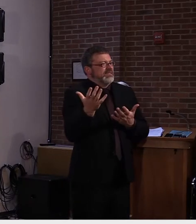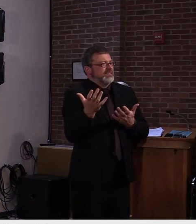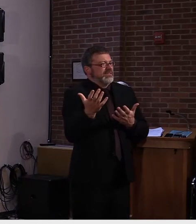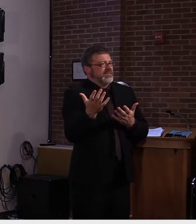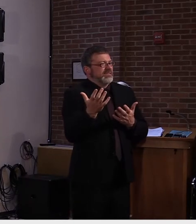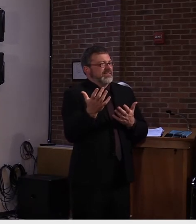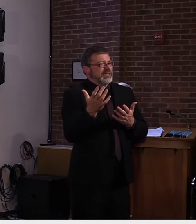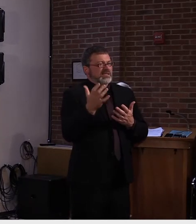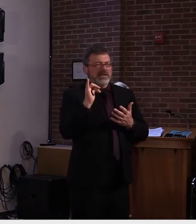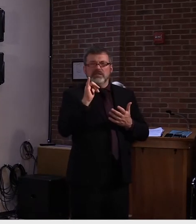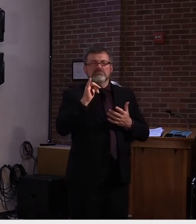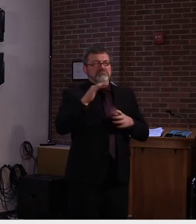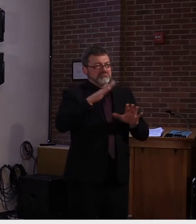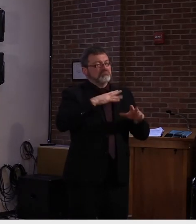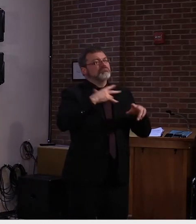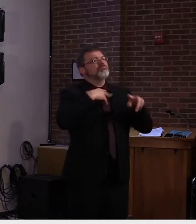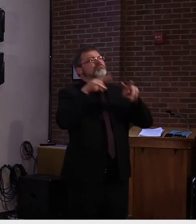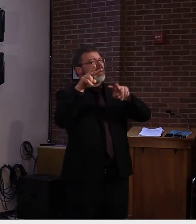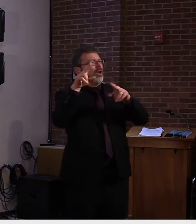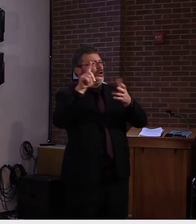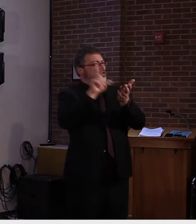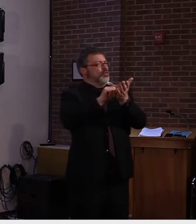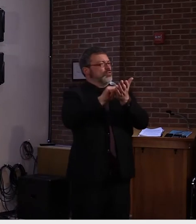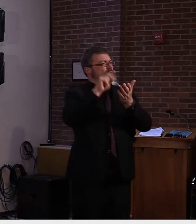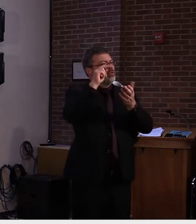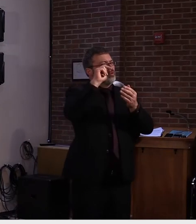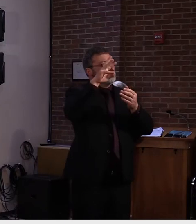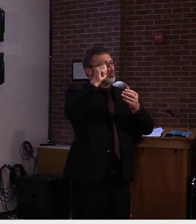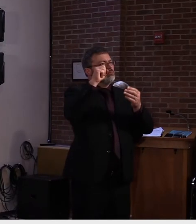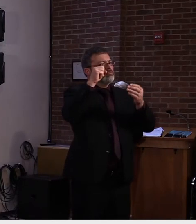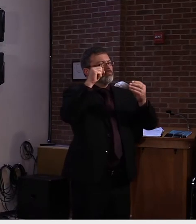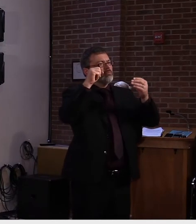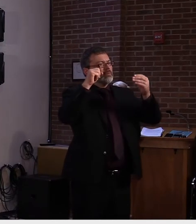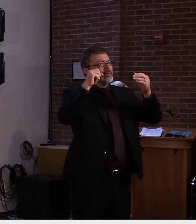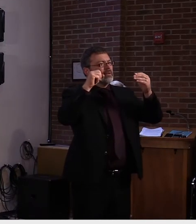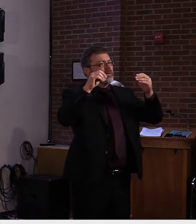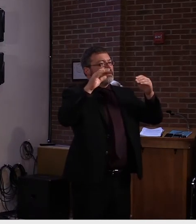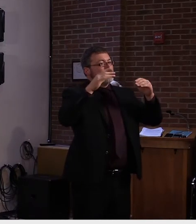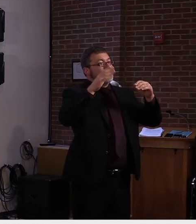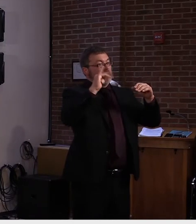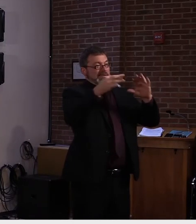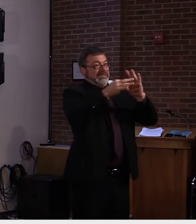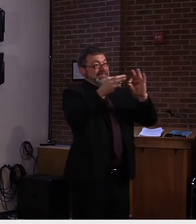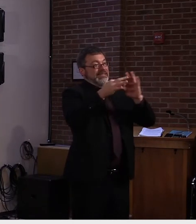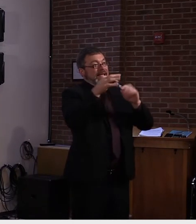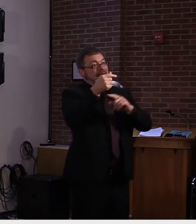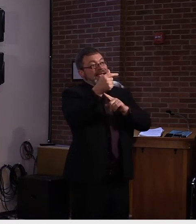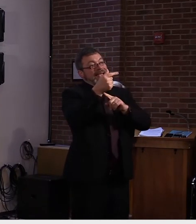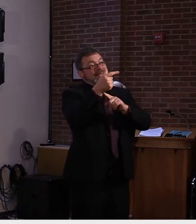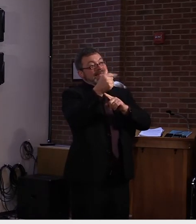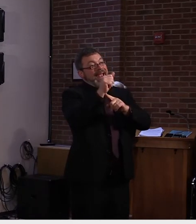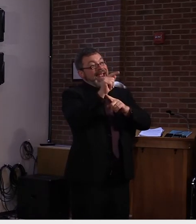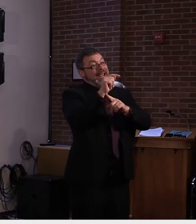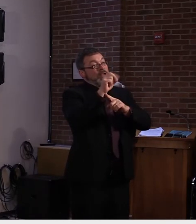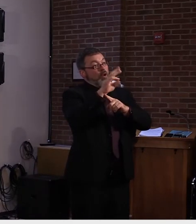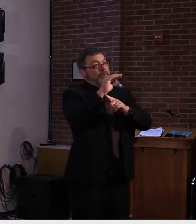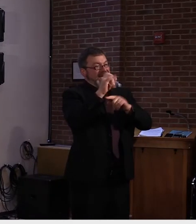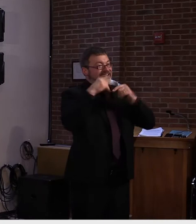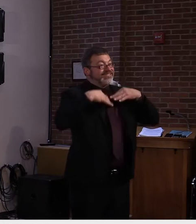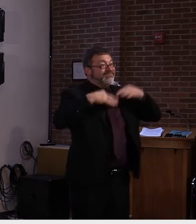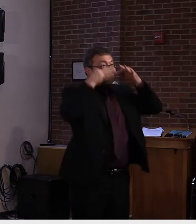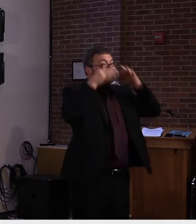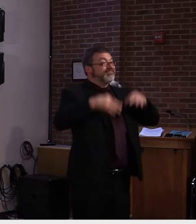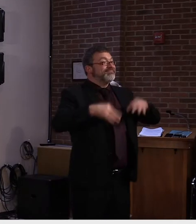gator, uh, type of masks. Sure. And, uh, that was one study with one set of investigators,